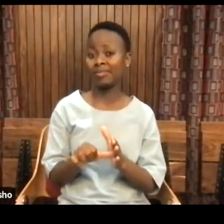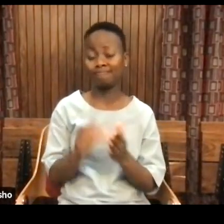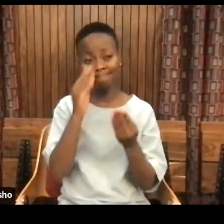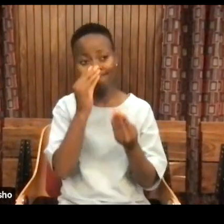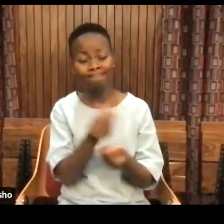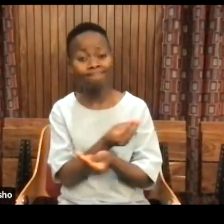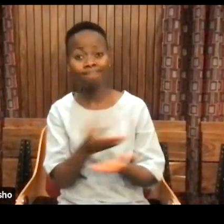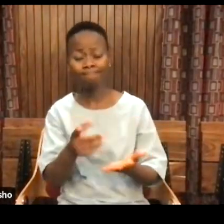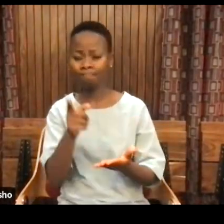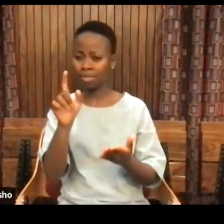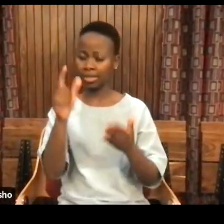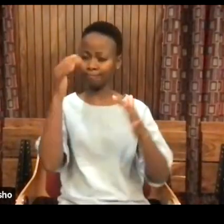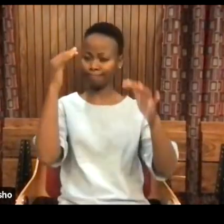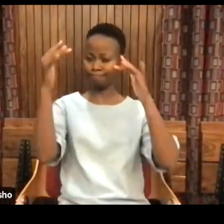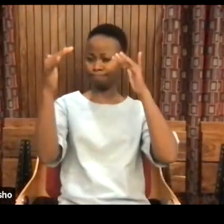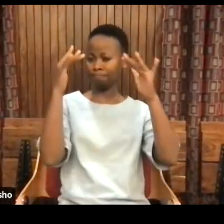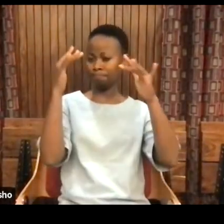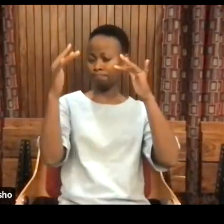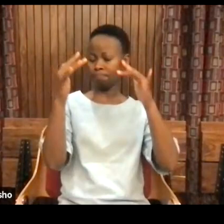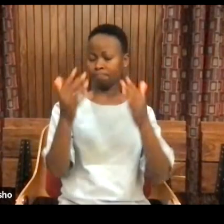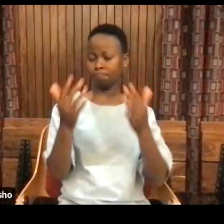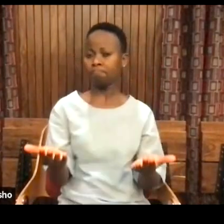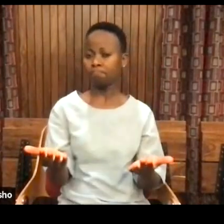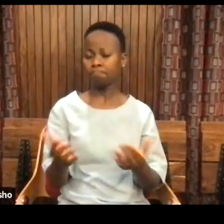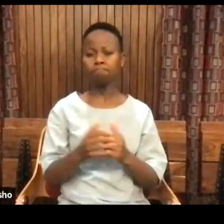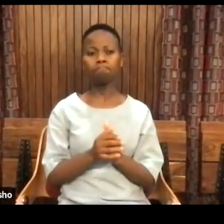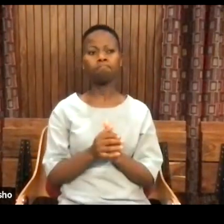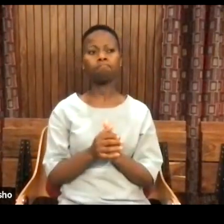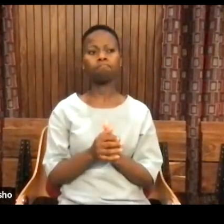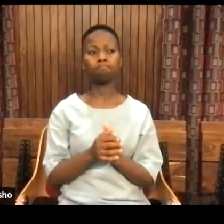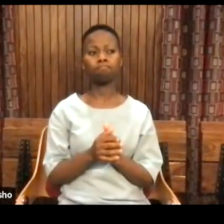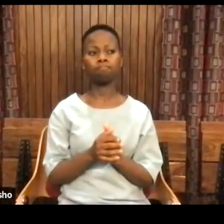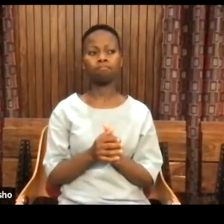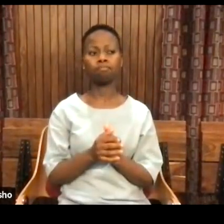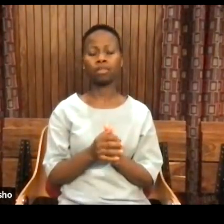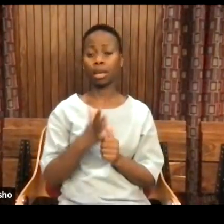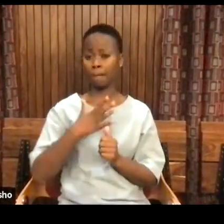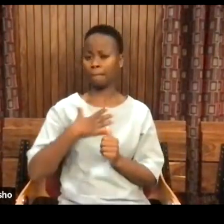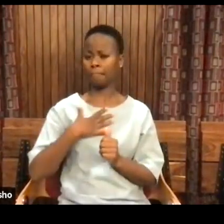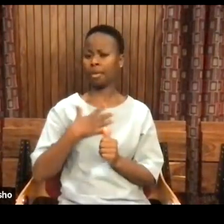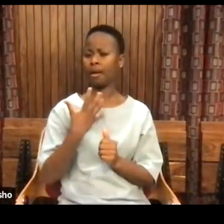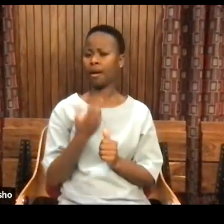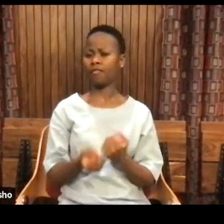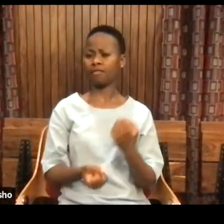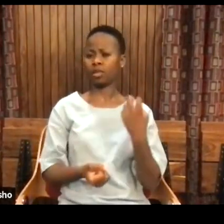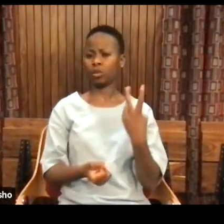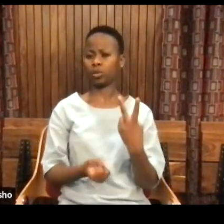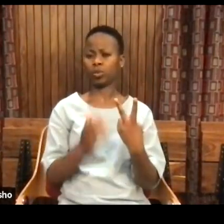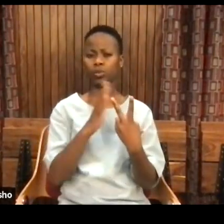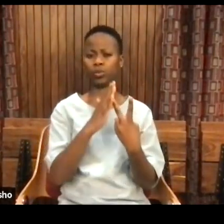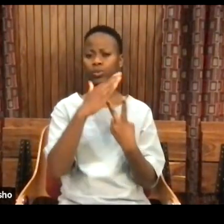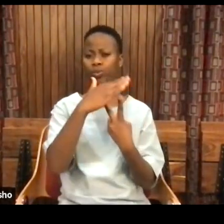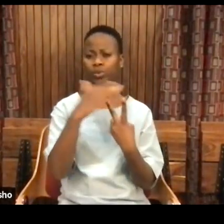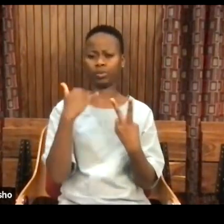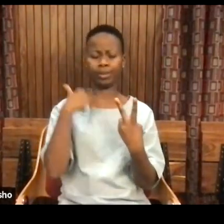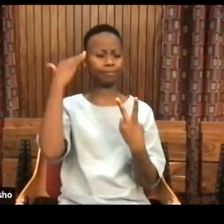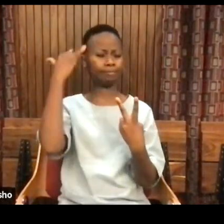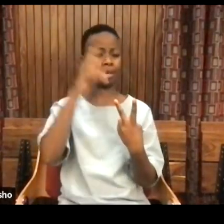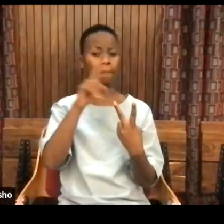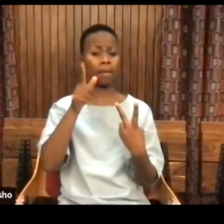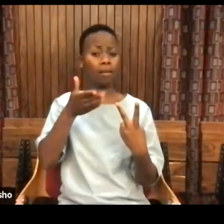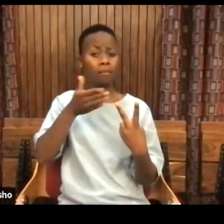about. I have two recent ancestors on my mind, but before I mention them,